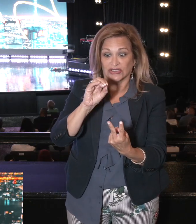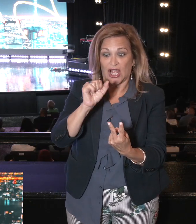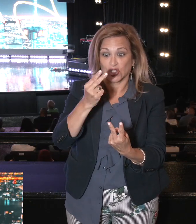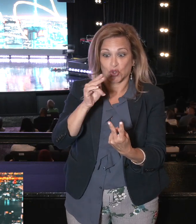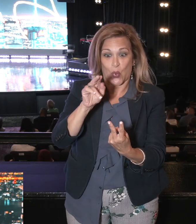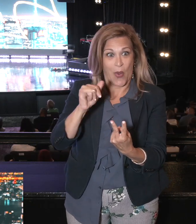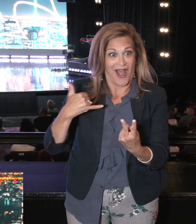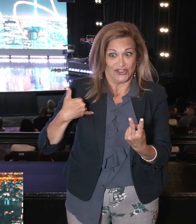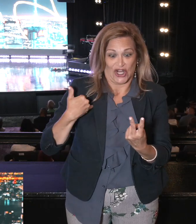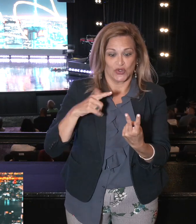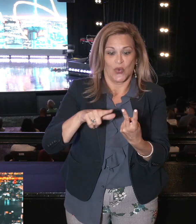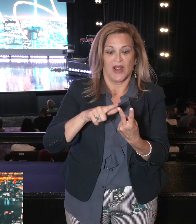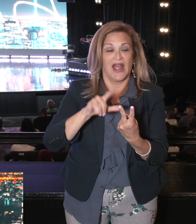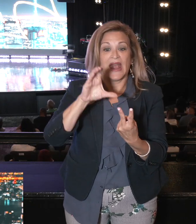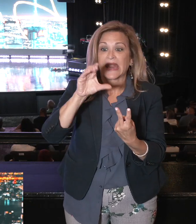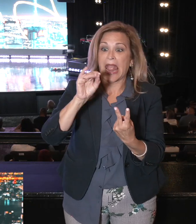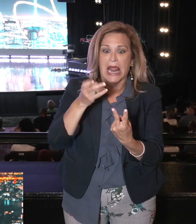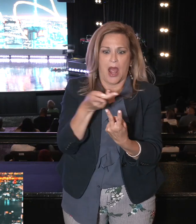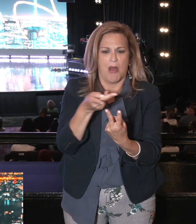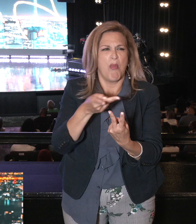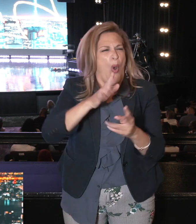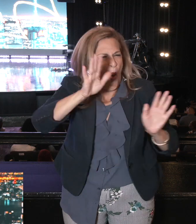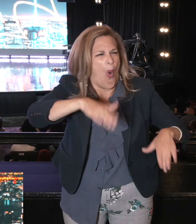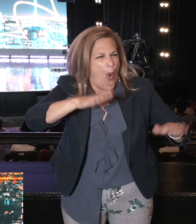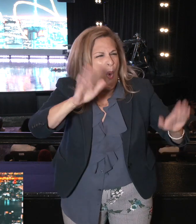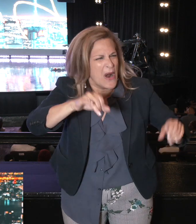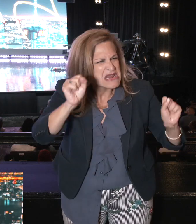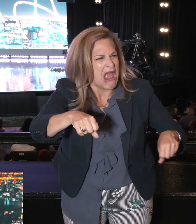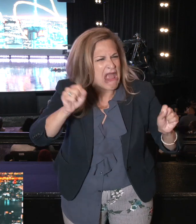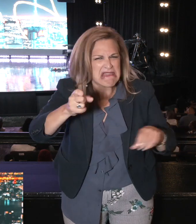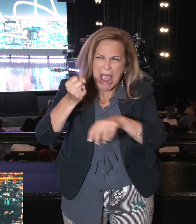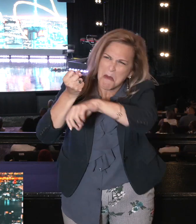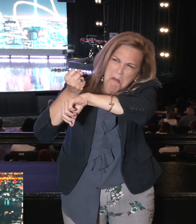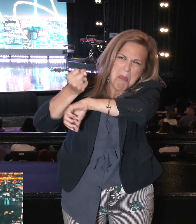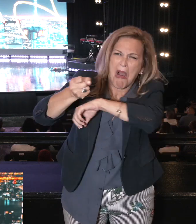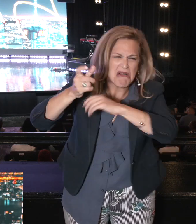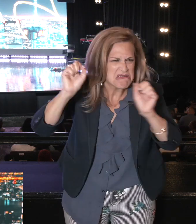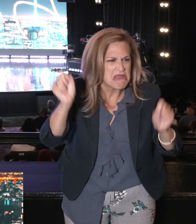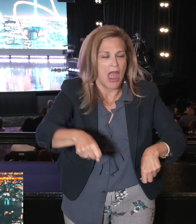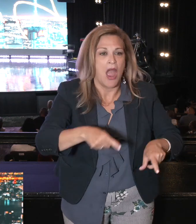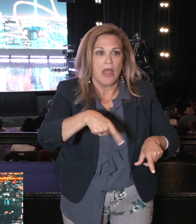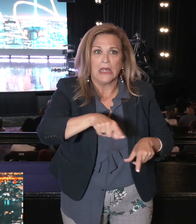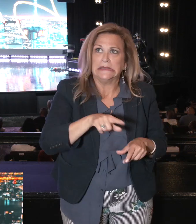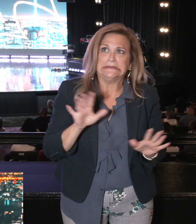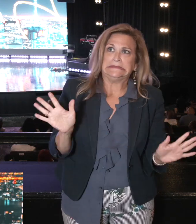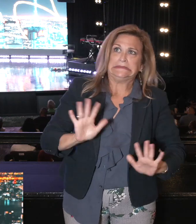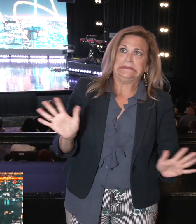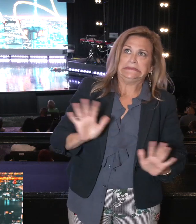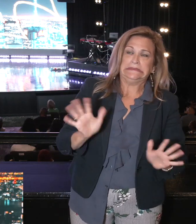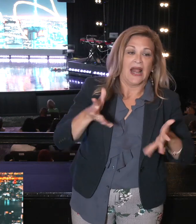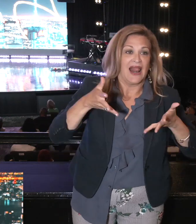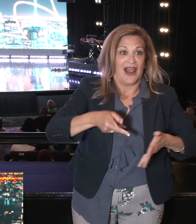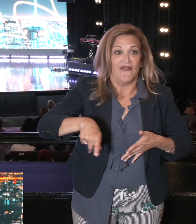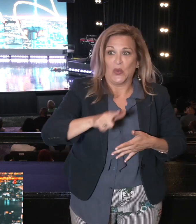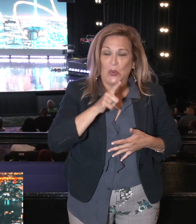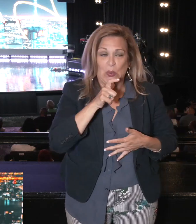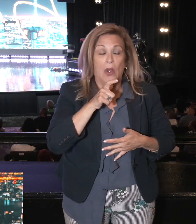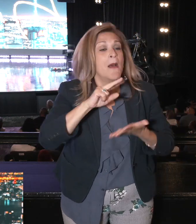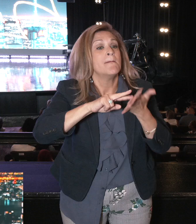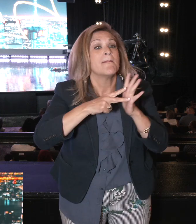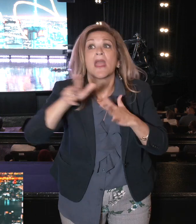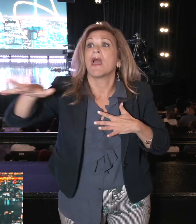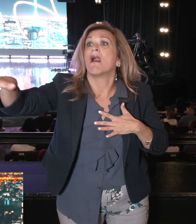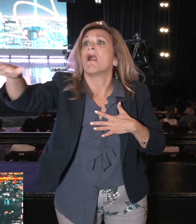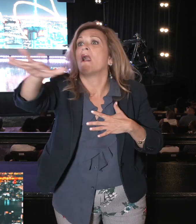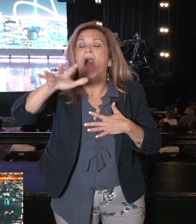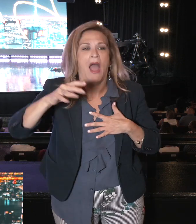12, the other 10 did not. They said, yes, there was a land flowing with milk and honey, meaning it was productive. It was fruitful. Good for farming. Good for